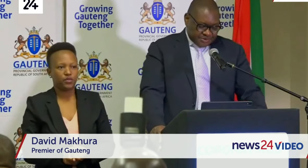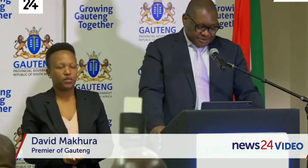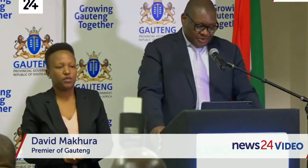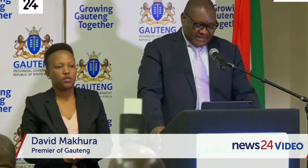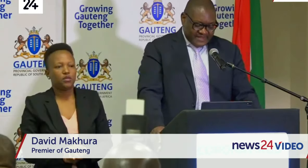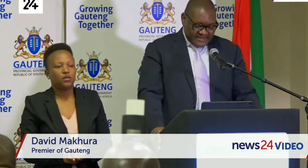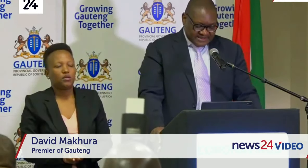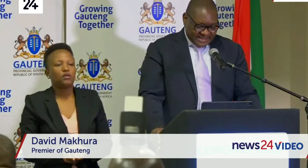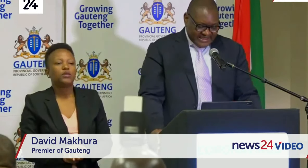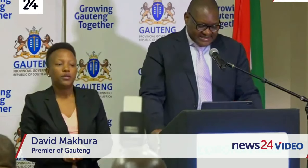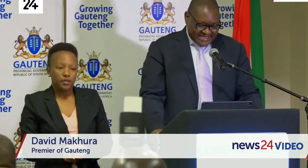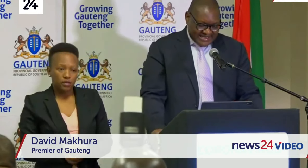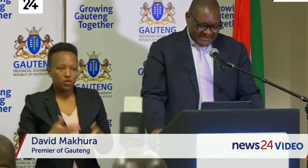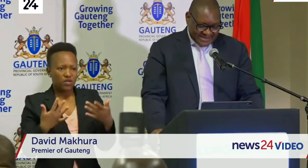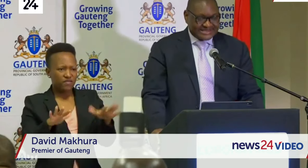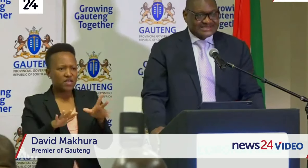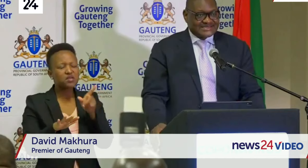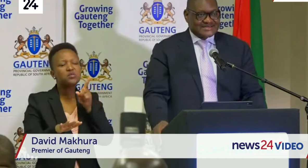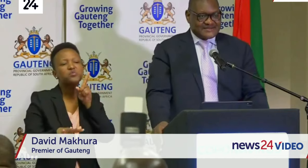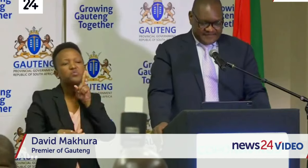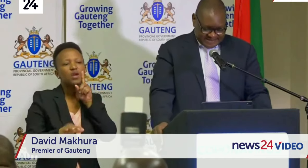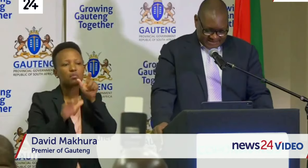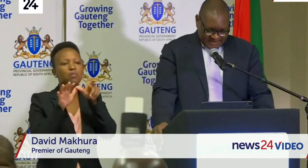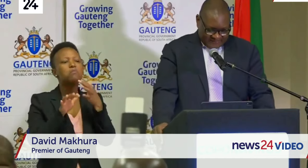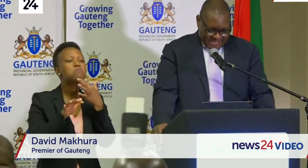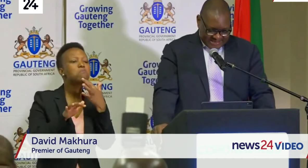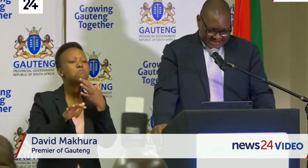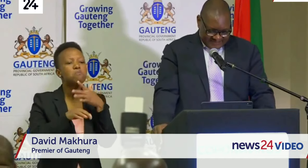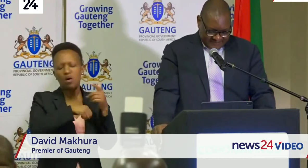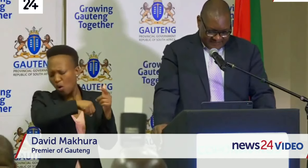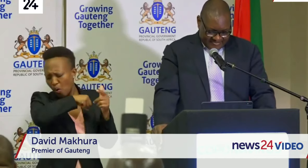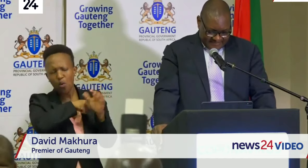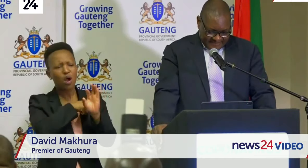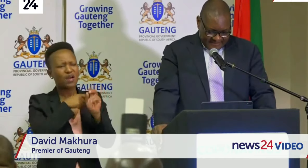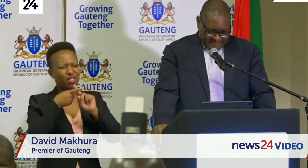So having screened that number since the 31st of March,